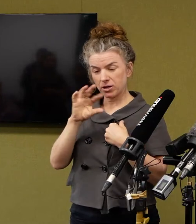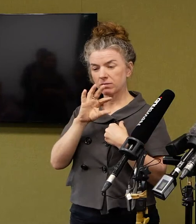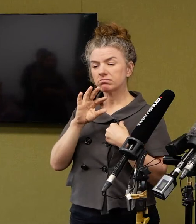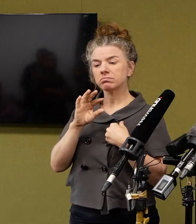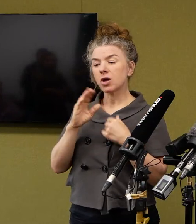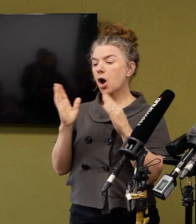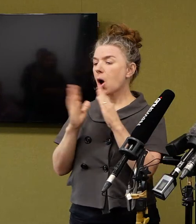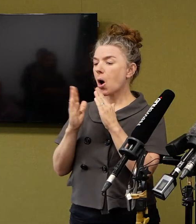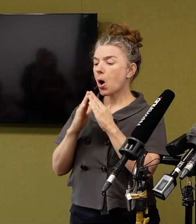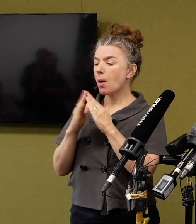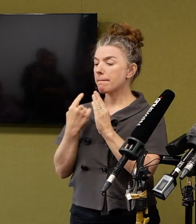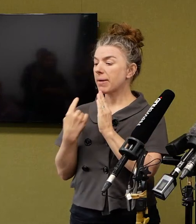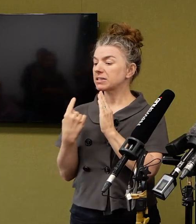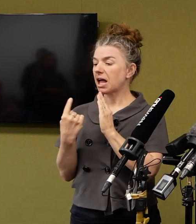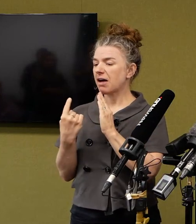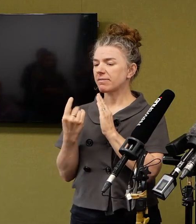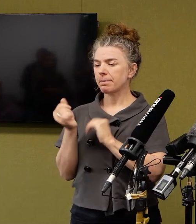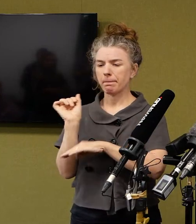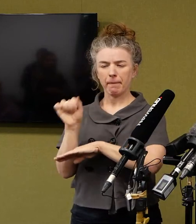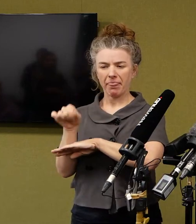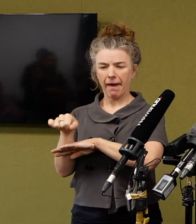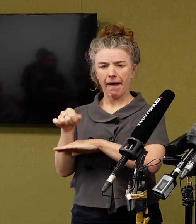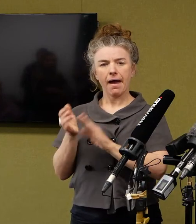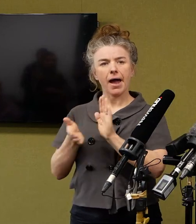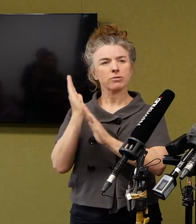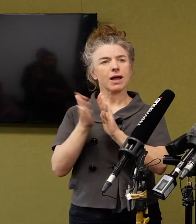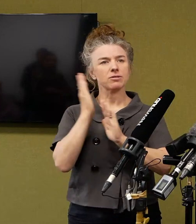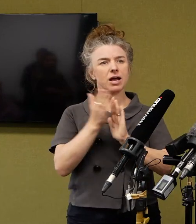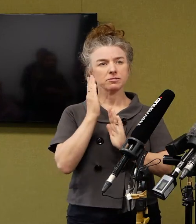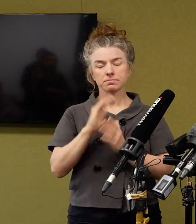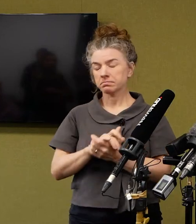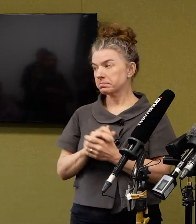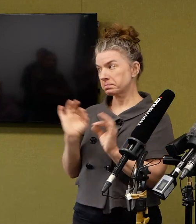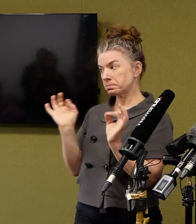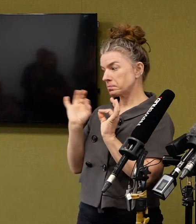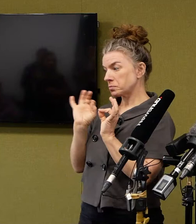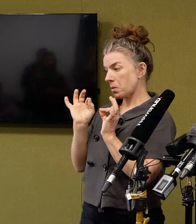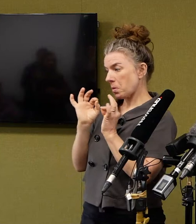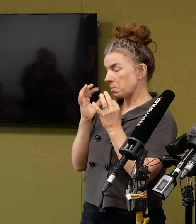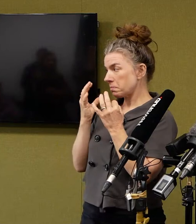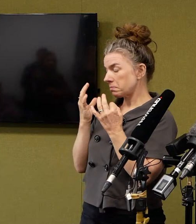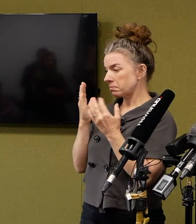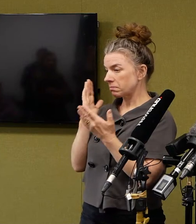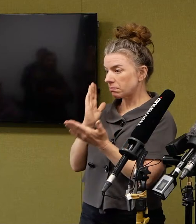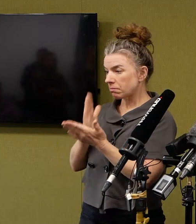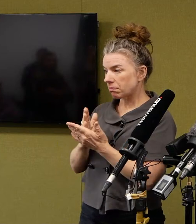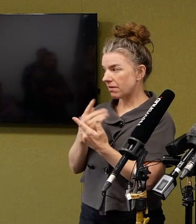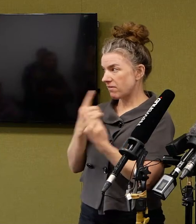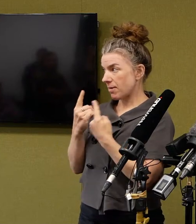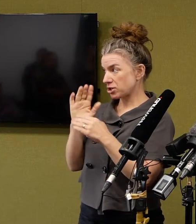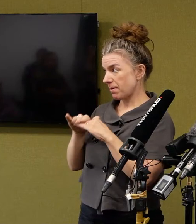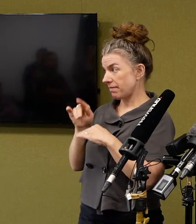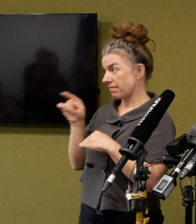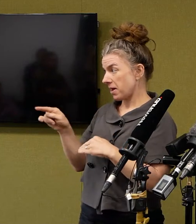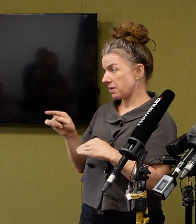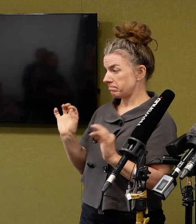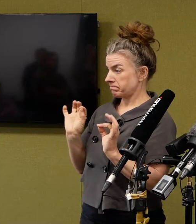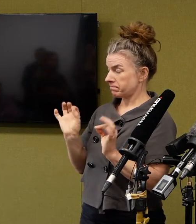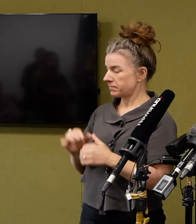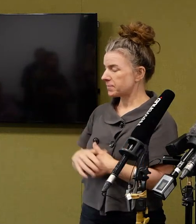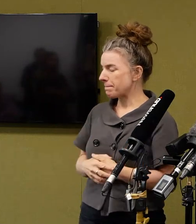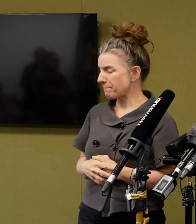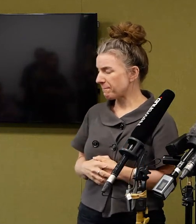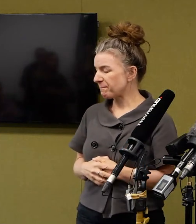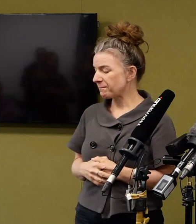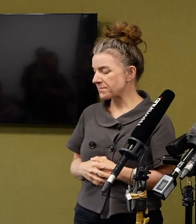that people are not self-isolating after the return. We haven't been provided with any firm indications. However, my sense is, and I've